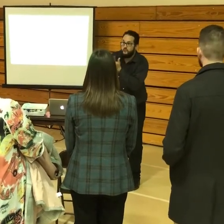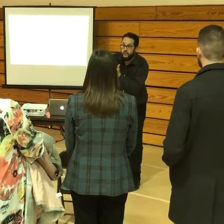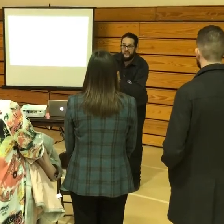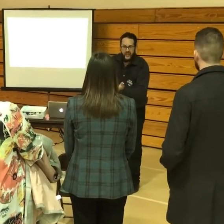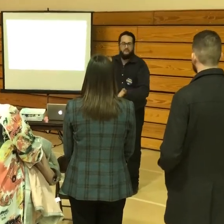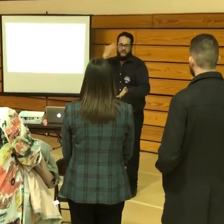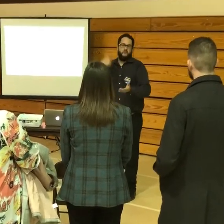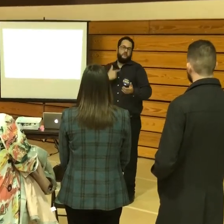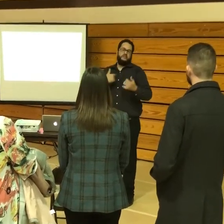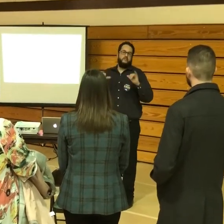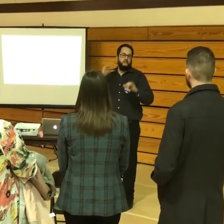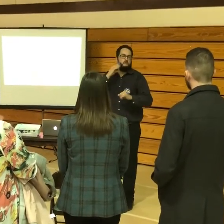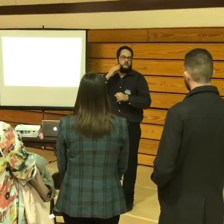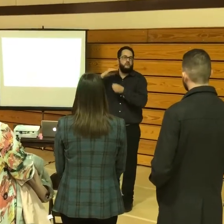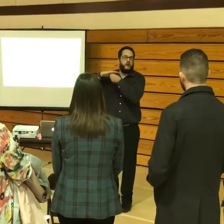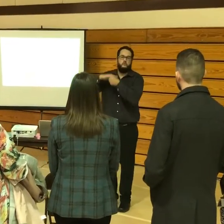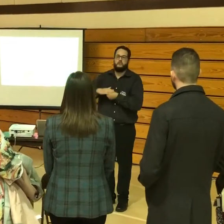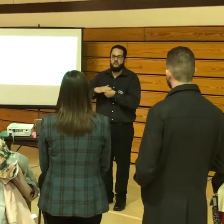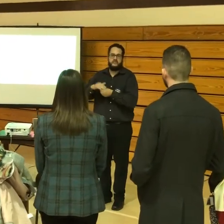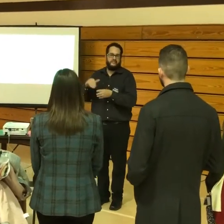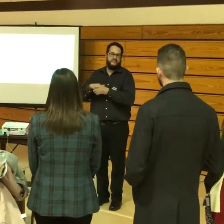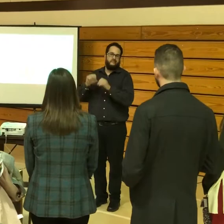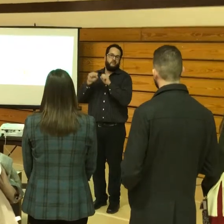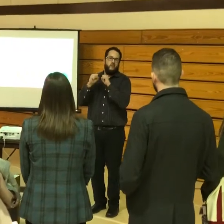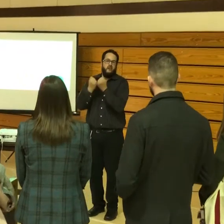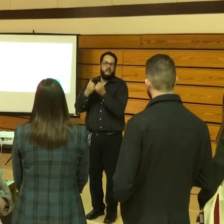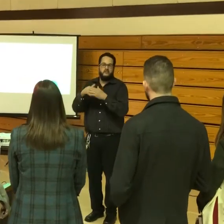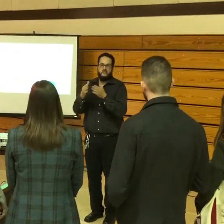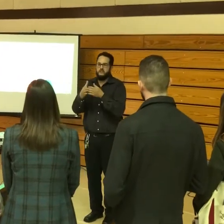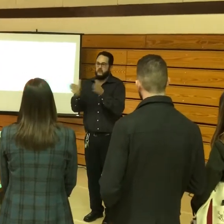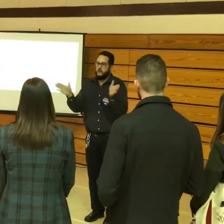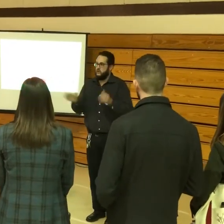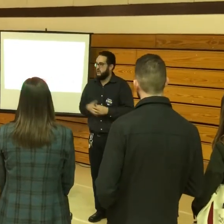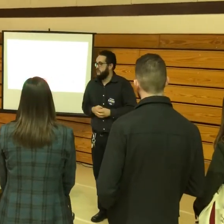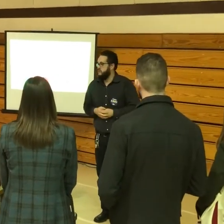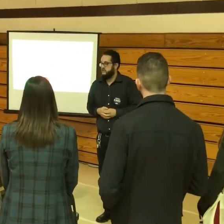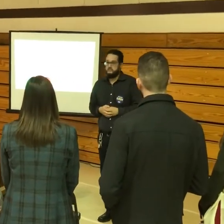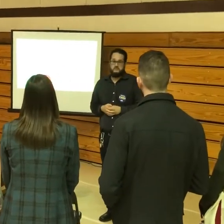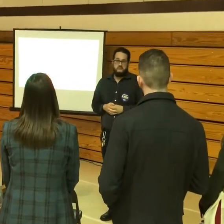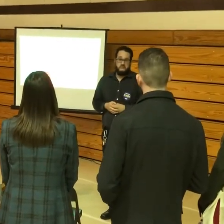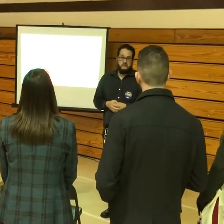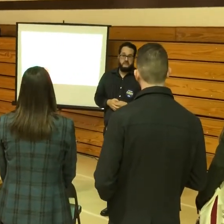research and proving that? There's a reason why, because we are still experiencing depression in the society.